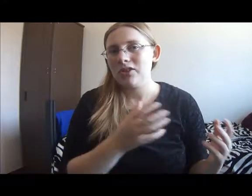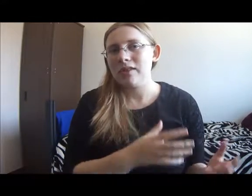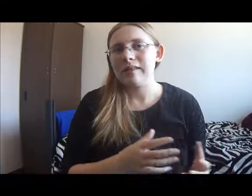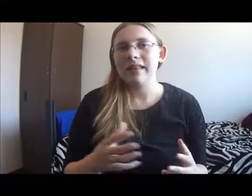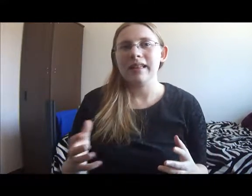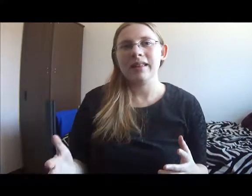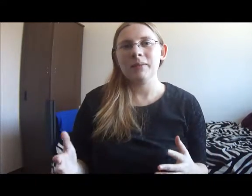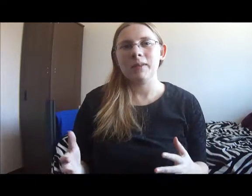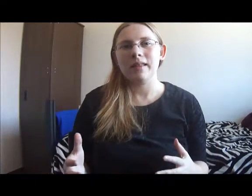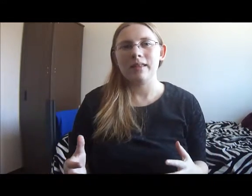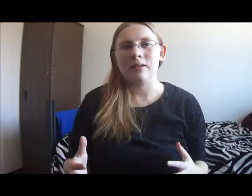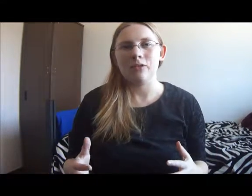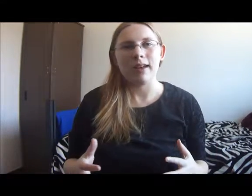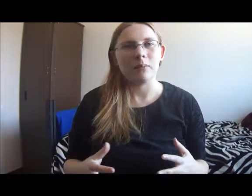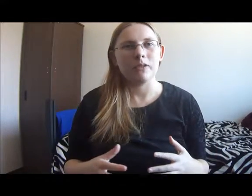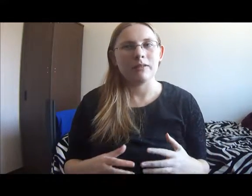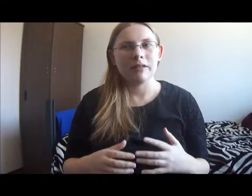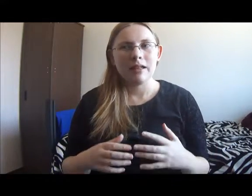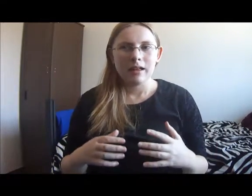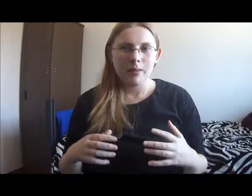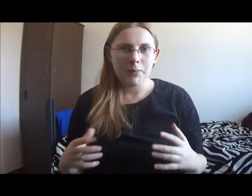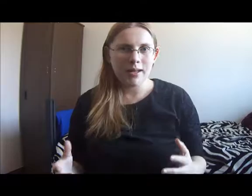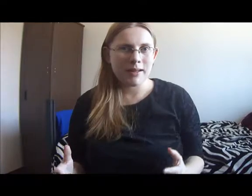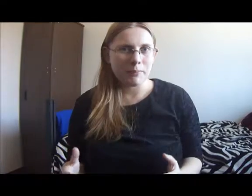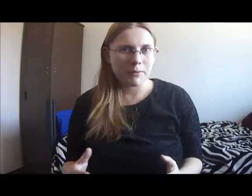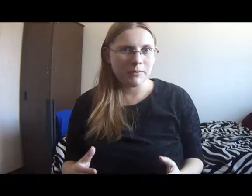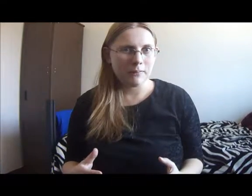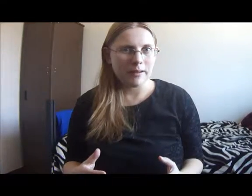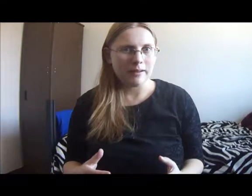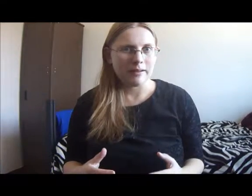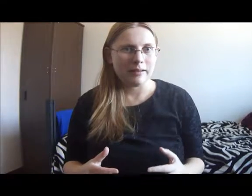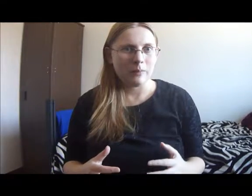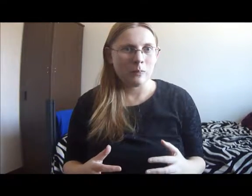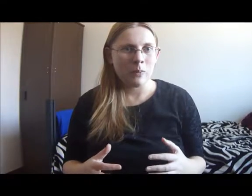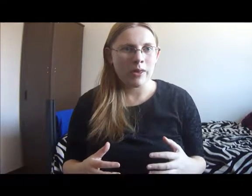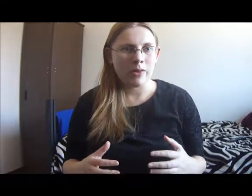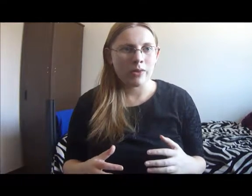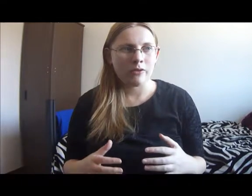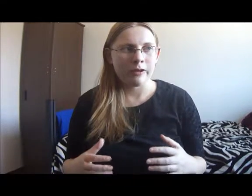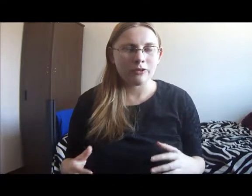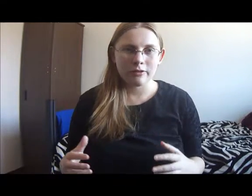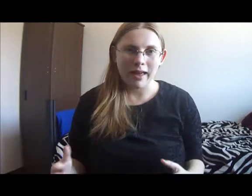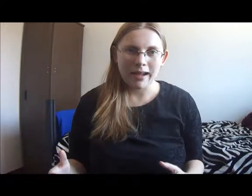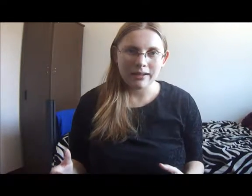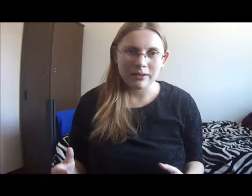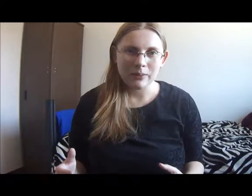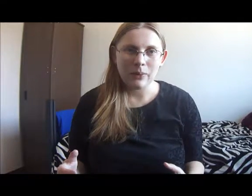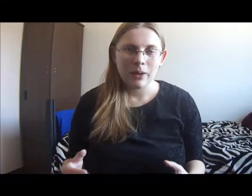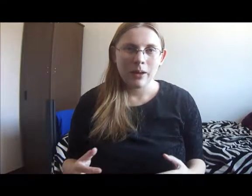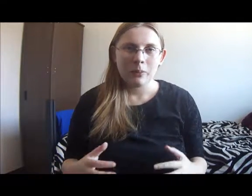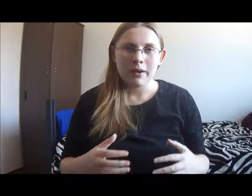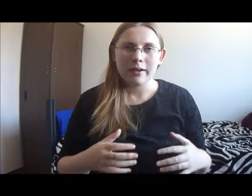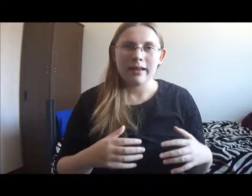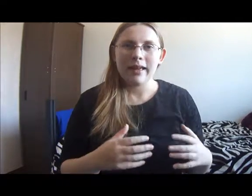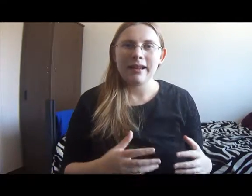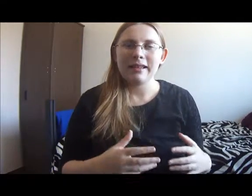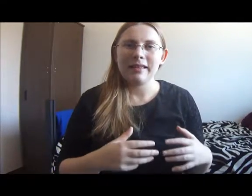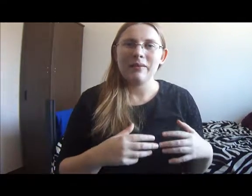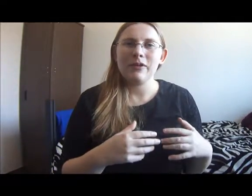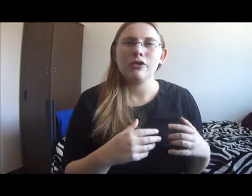actually seeing even within these two chapters a big improvement with Crutcher's attitude. Where again he's even